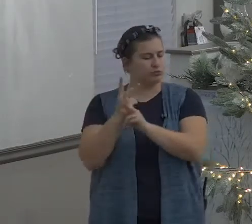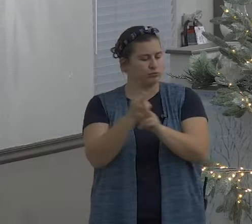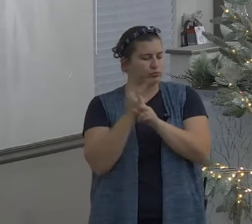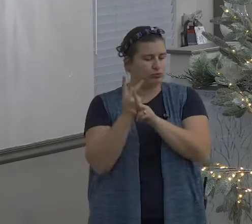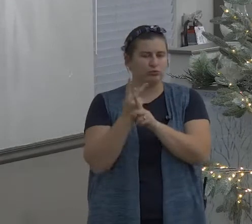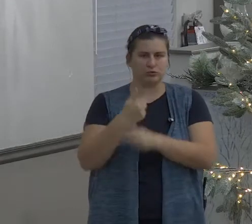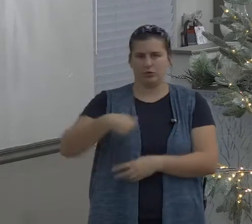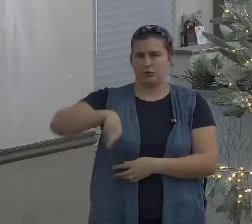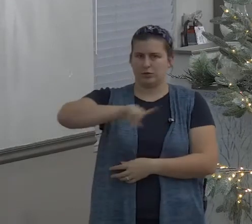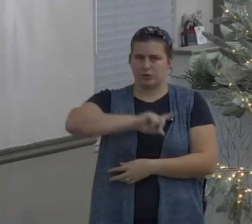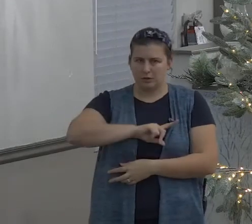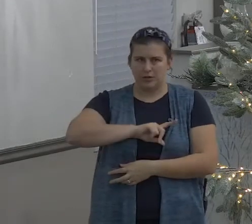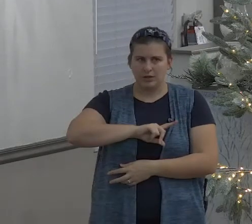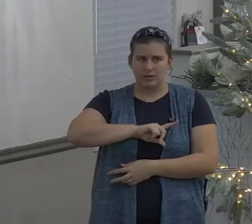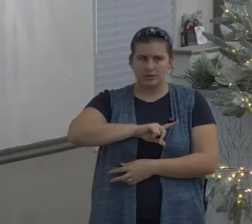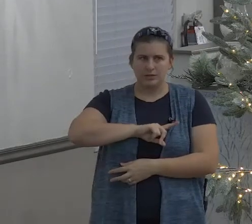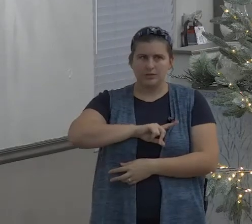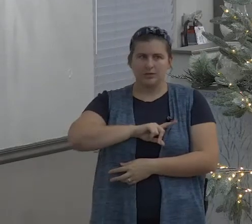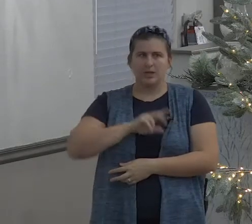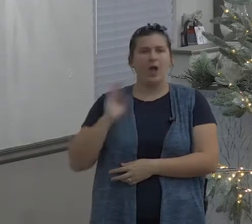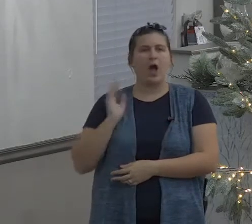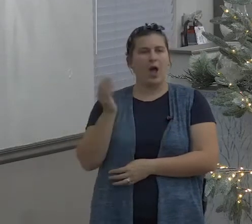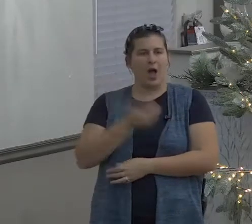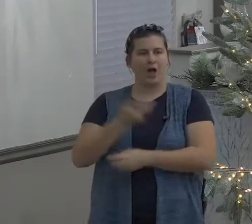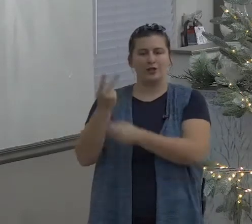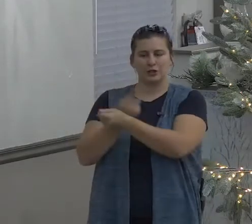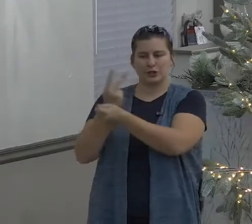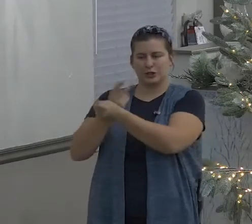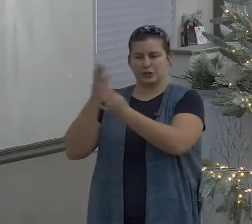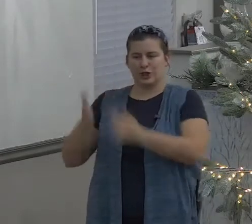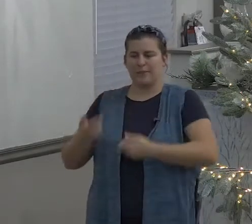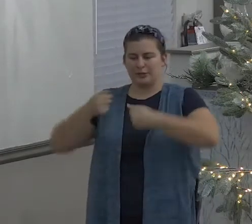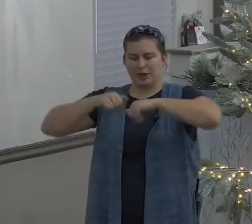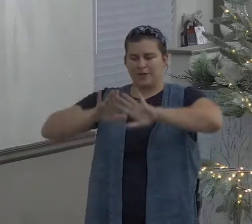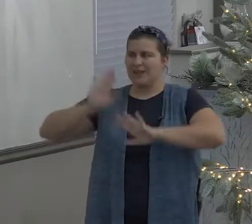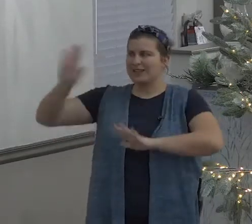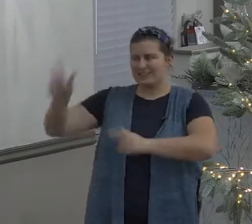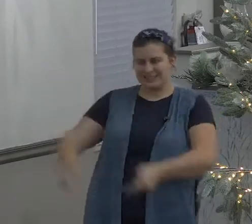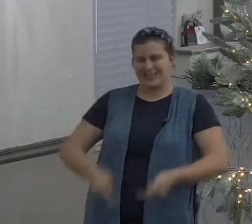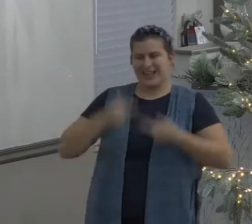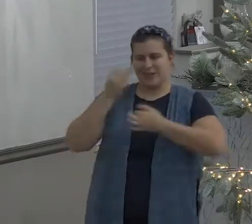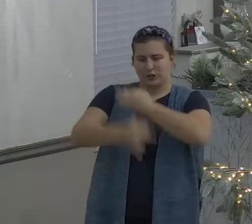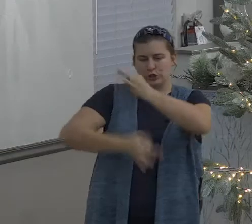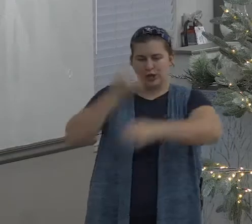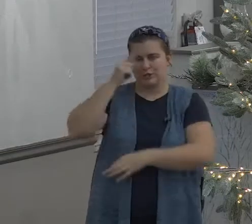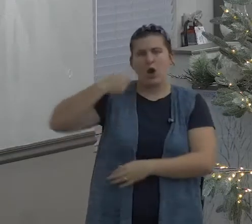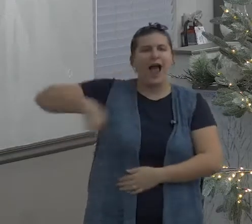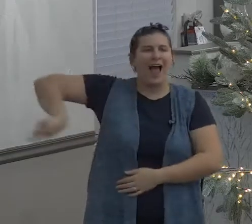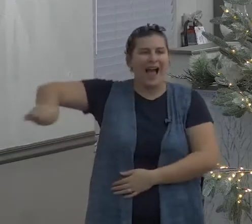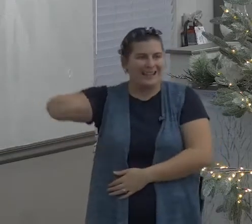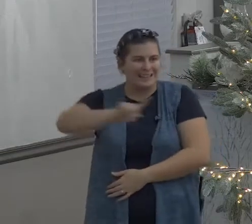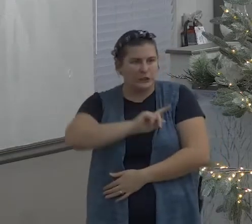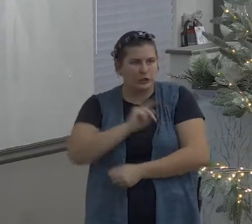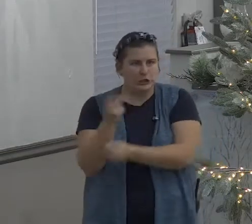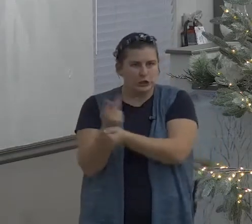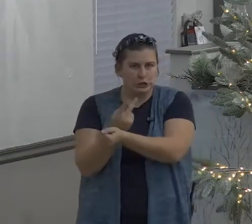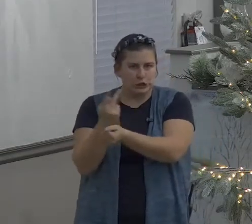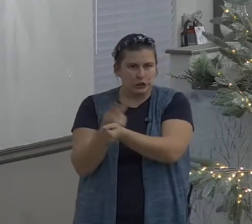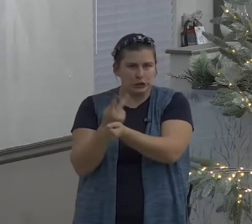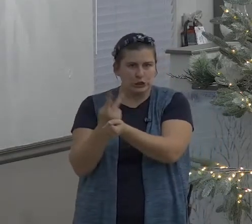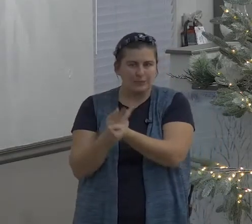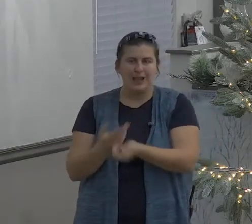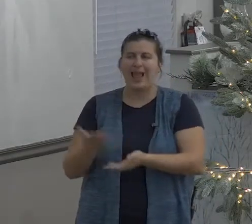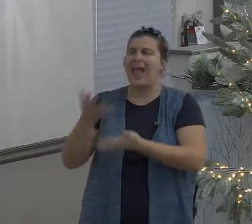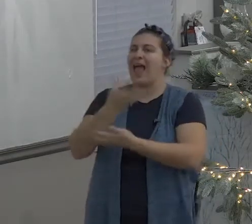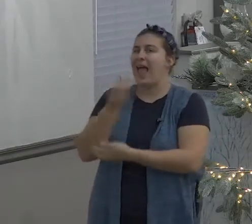for predators the Lord is the good shepherd he is the good shepherd he is he's the one who watches out